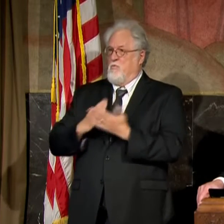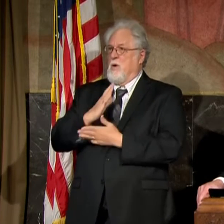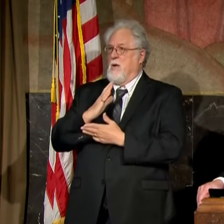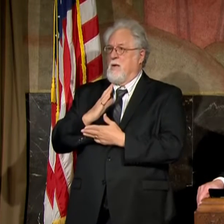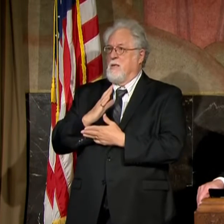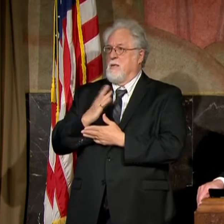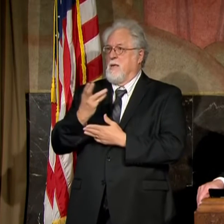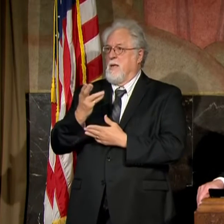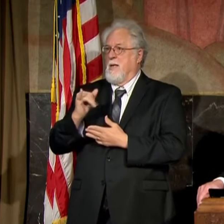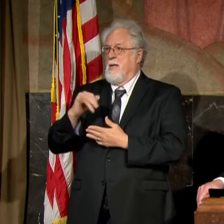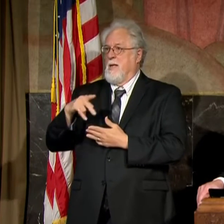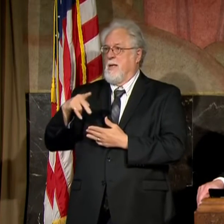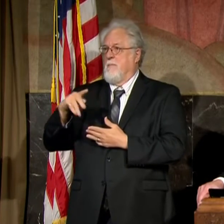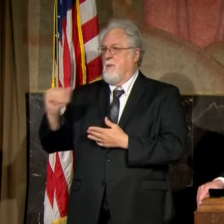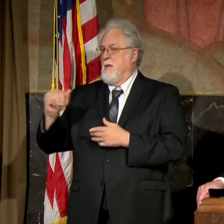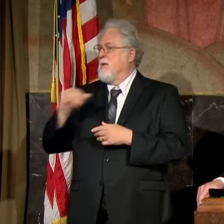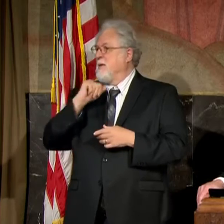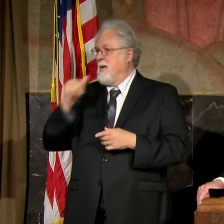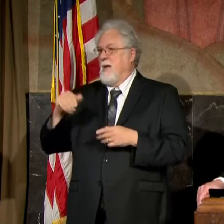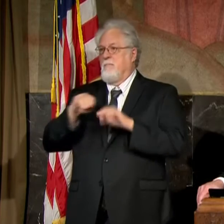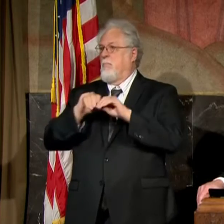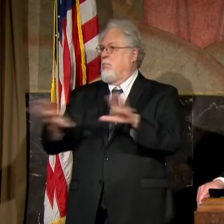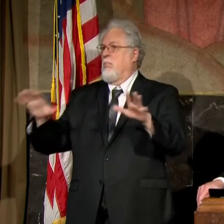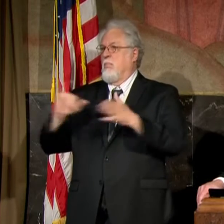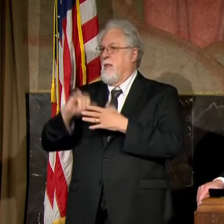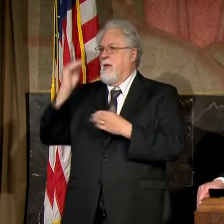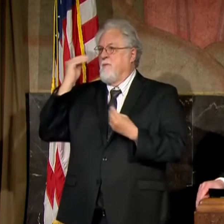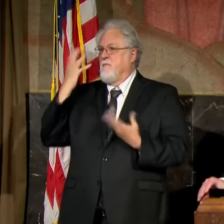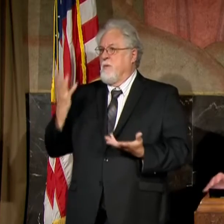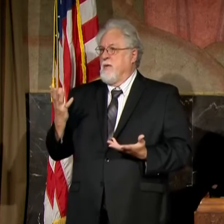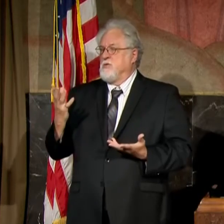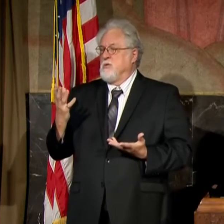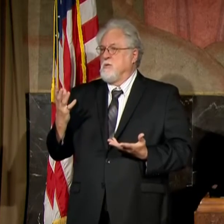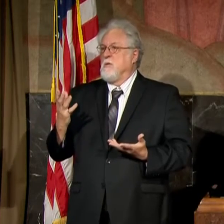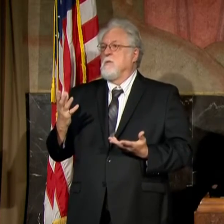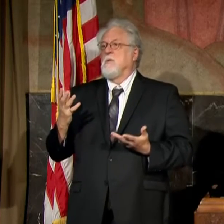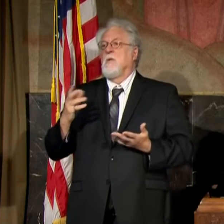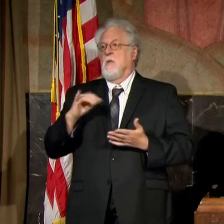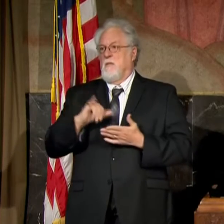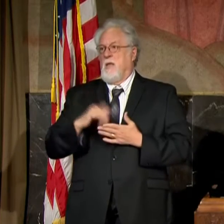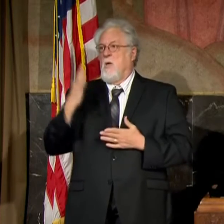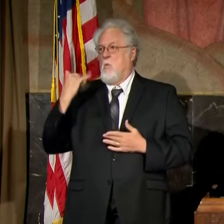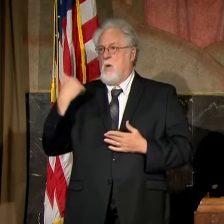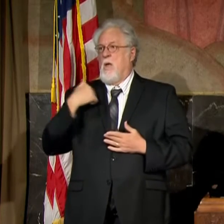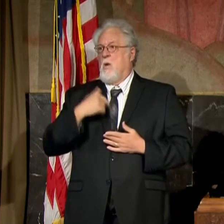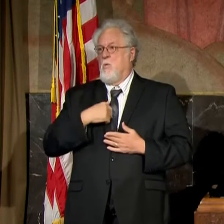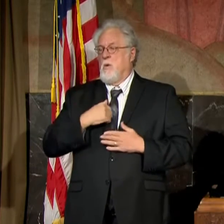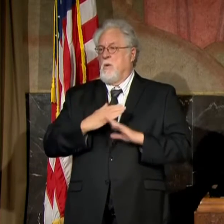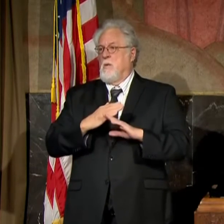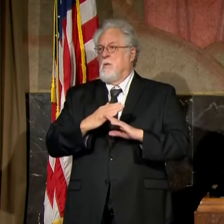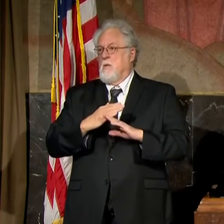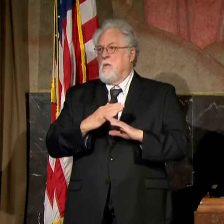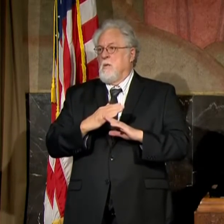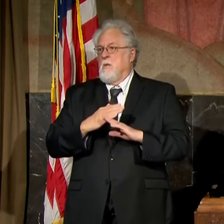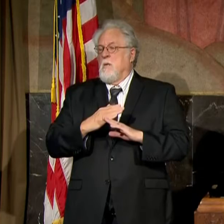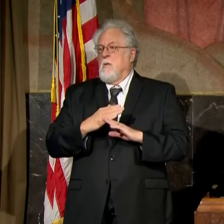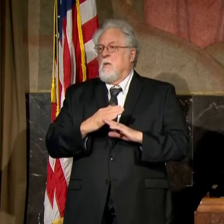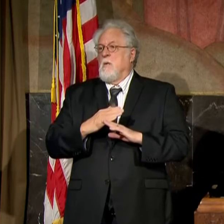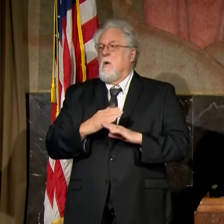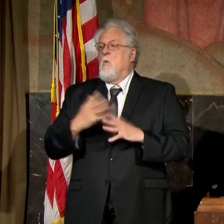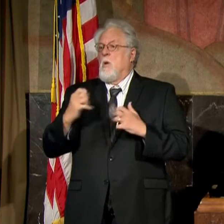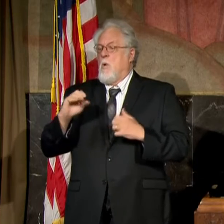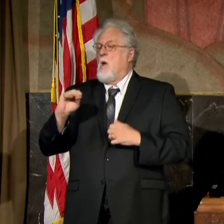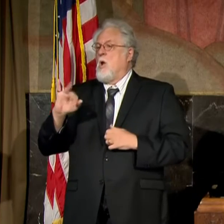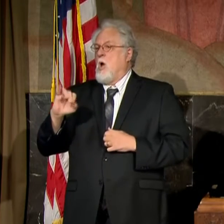HIPAA not to have that information out in public. And so that's why we're precluding, we want the